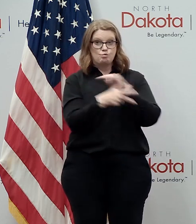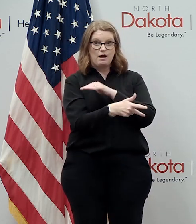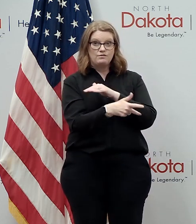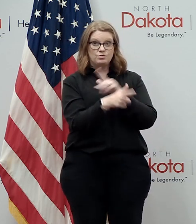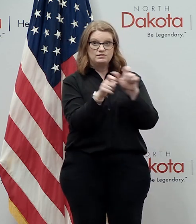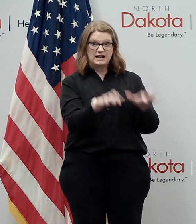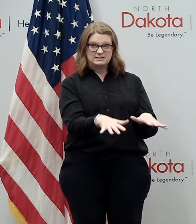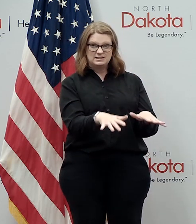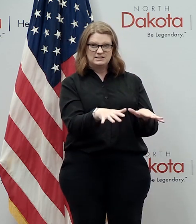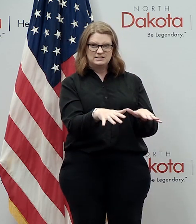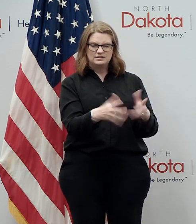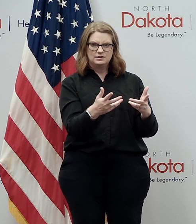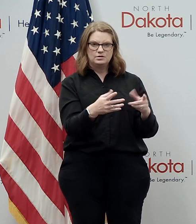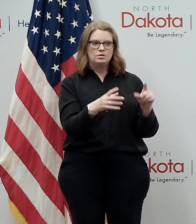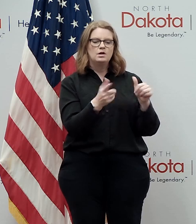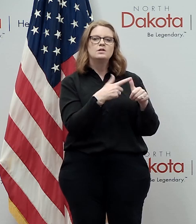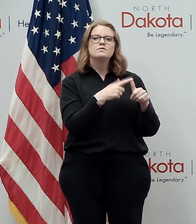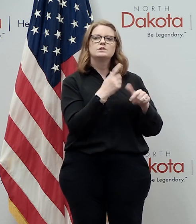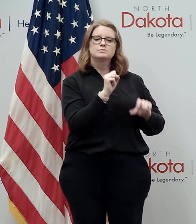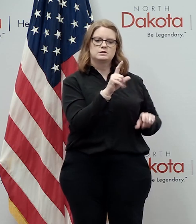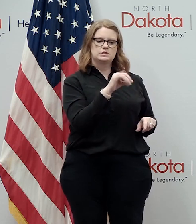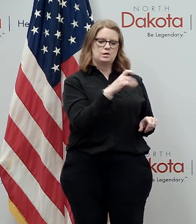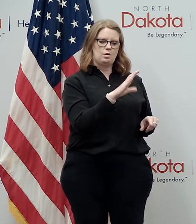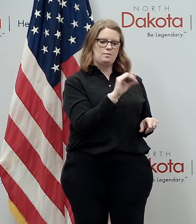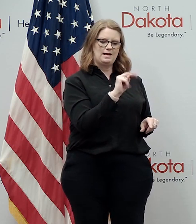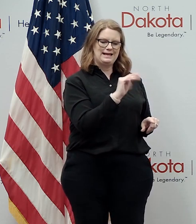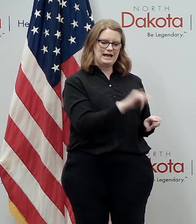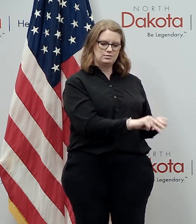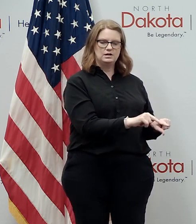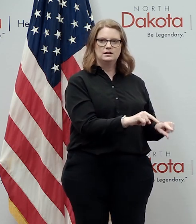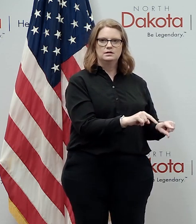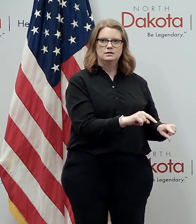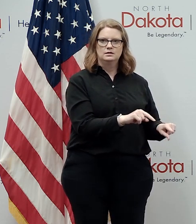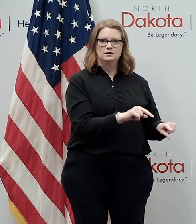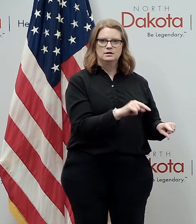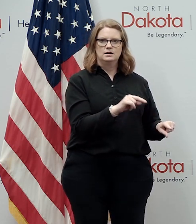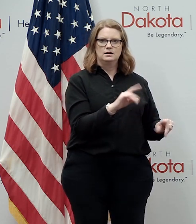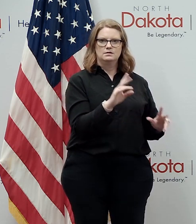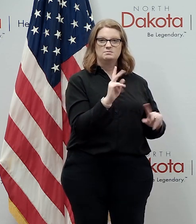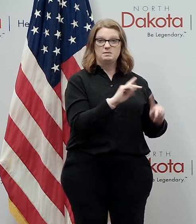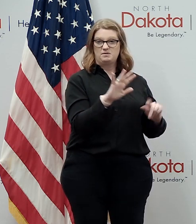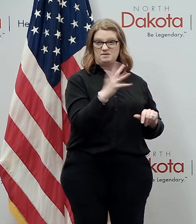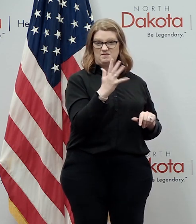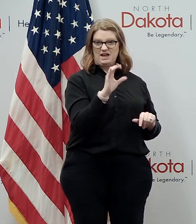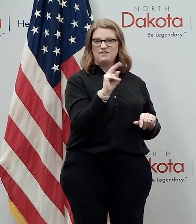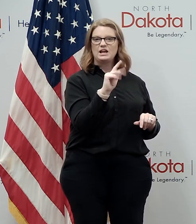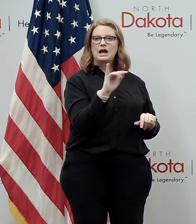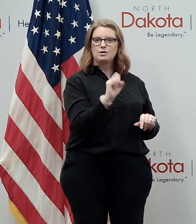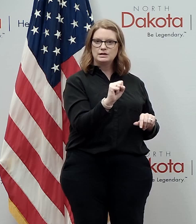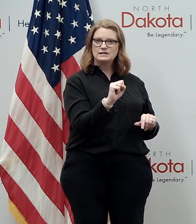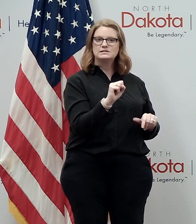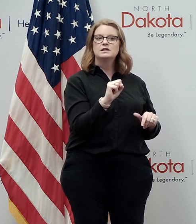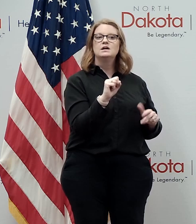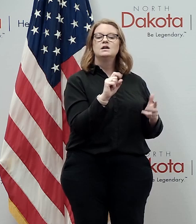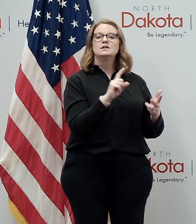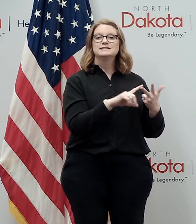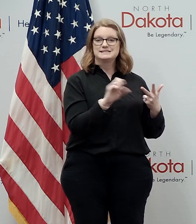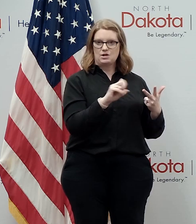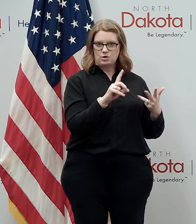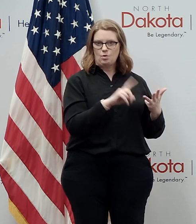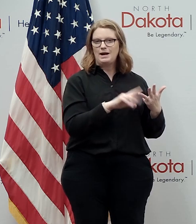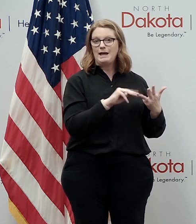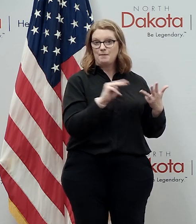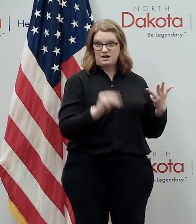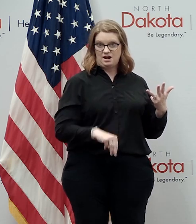our first drive-through in Slope County, we had people from five counties and South Dakota and Montana show up. And so if